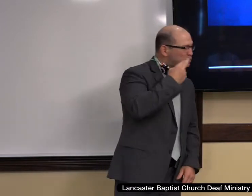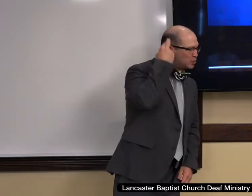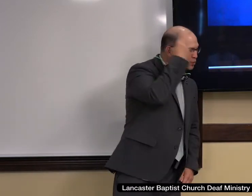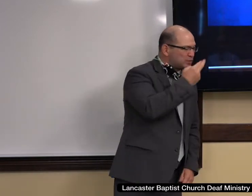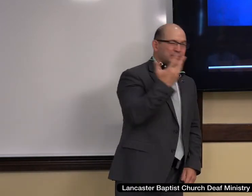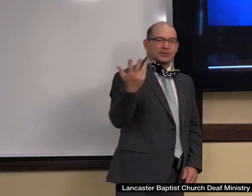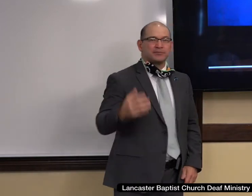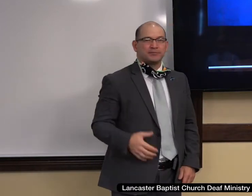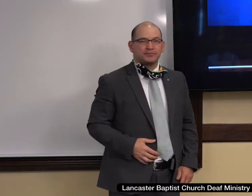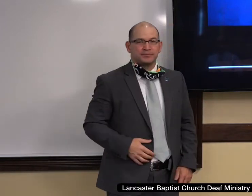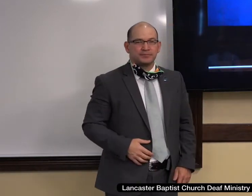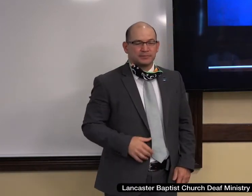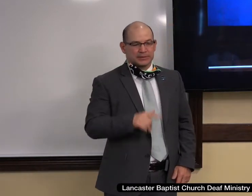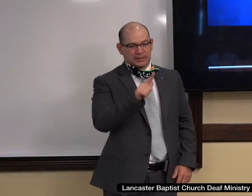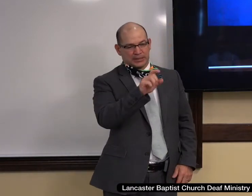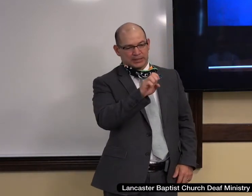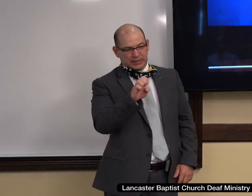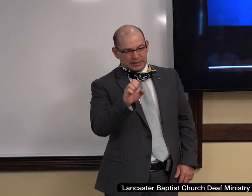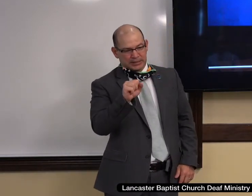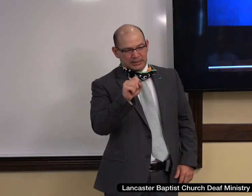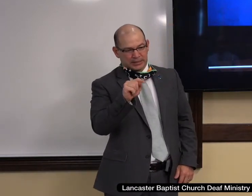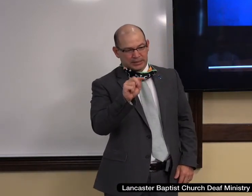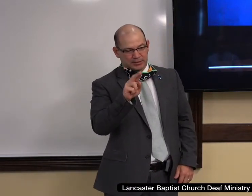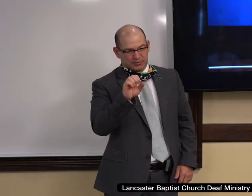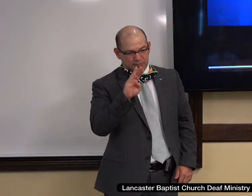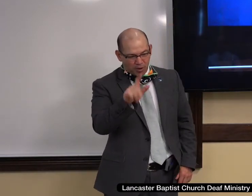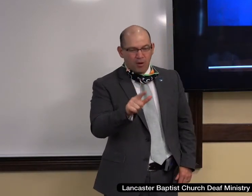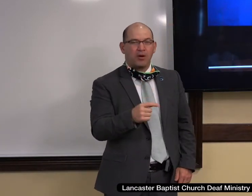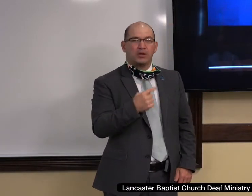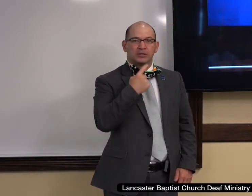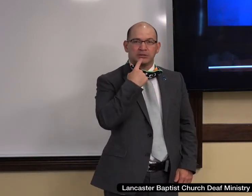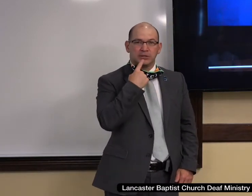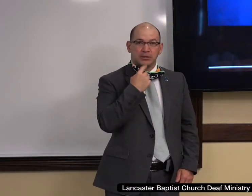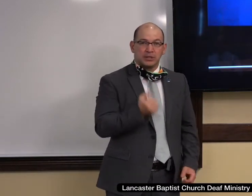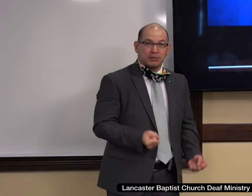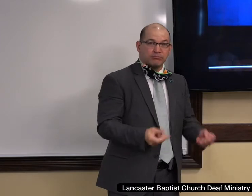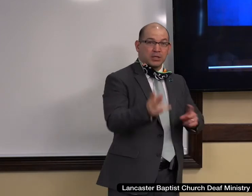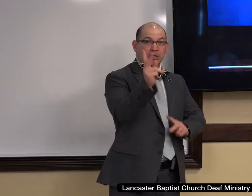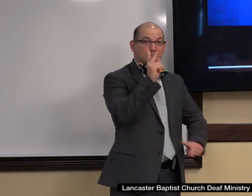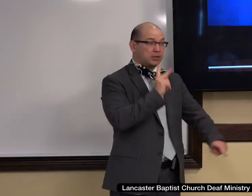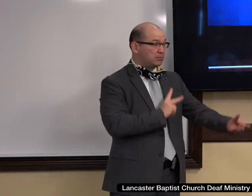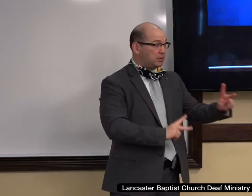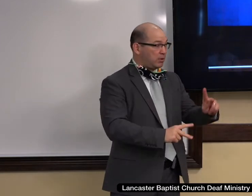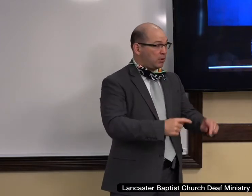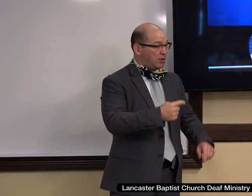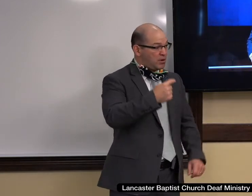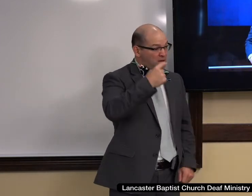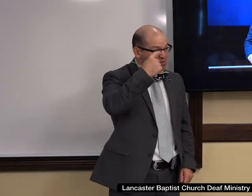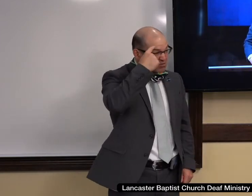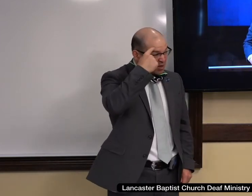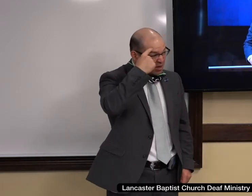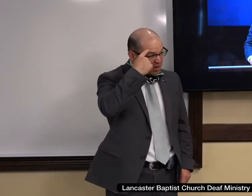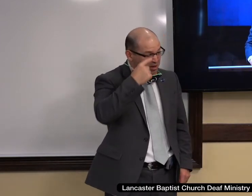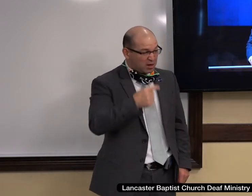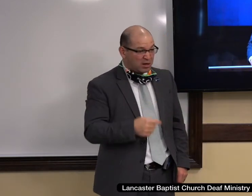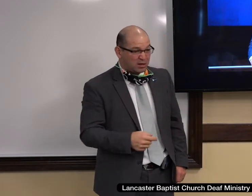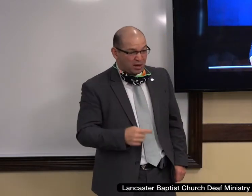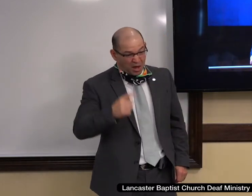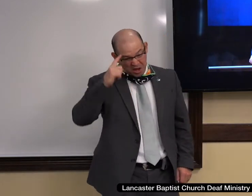Lee Strobel in his book, The Case for Faith said, many people consider it arrogant, narrow-minded, and bigoted for Christians to contend that the